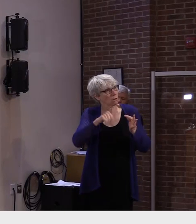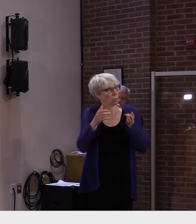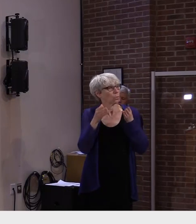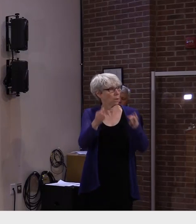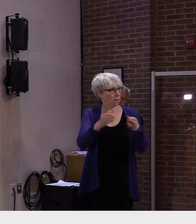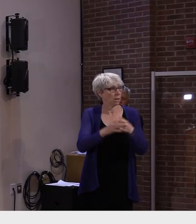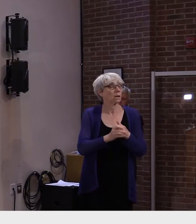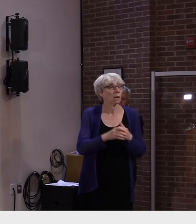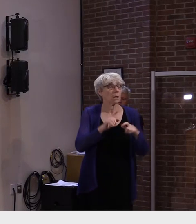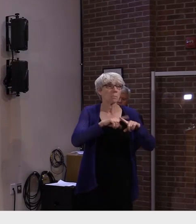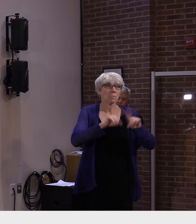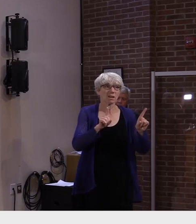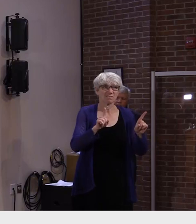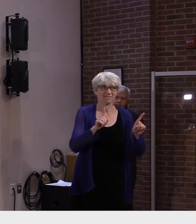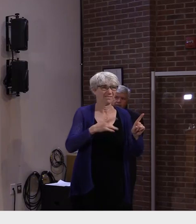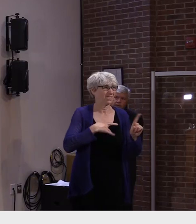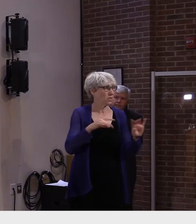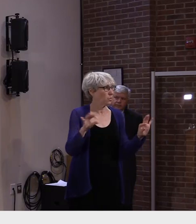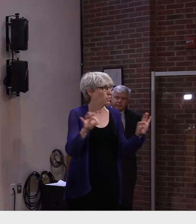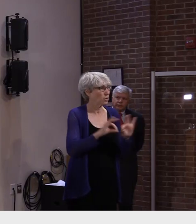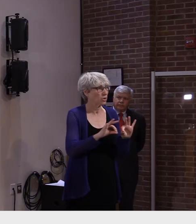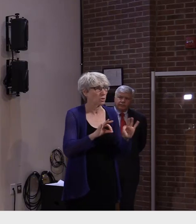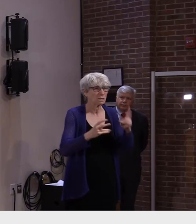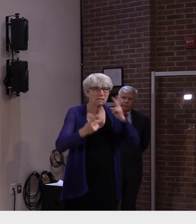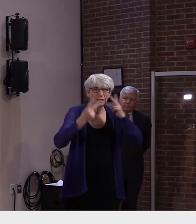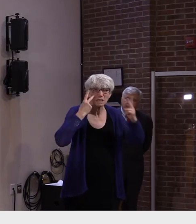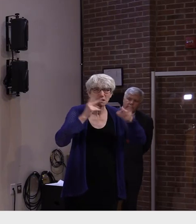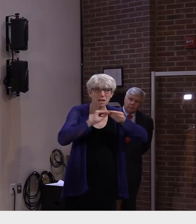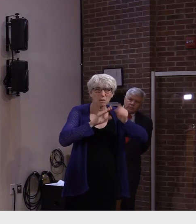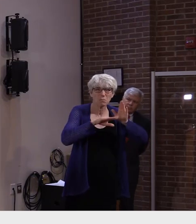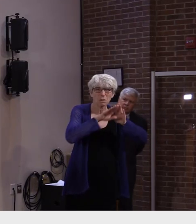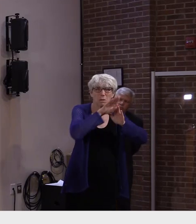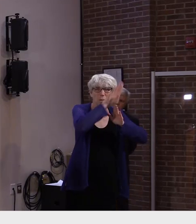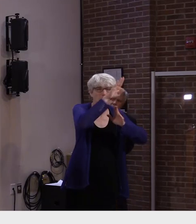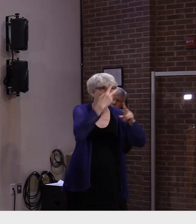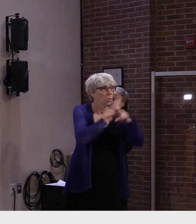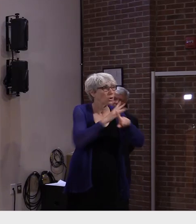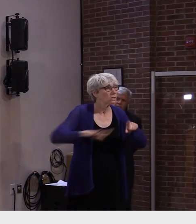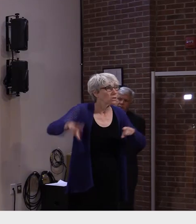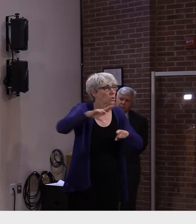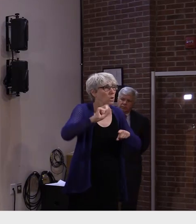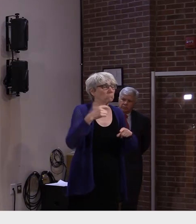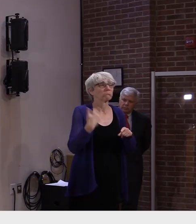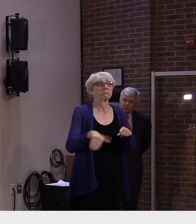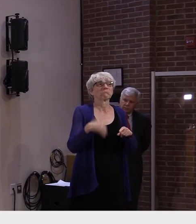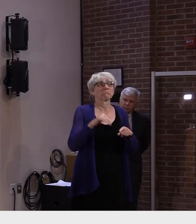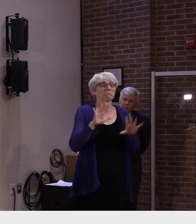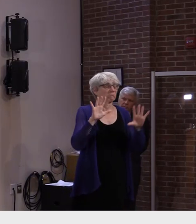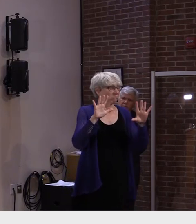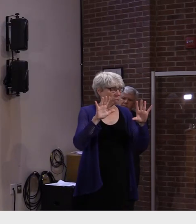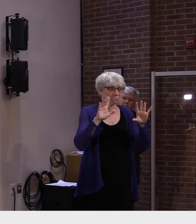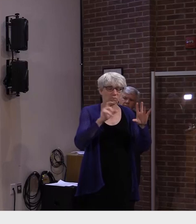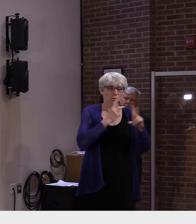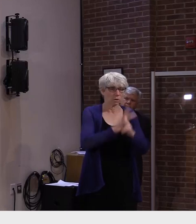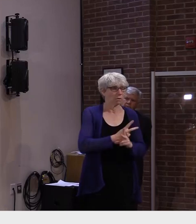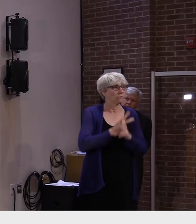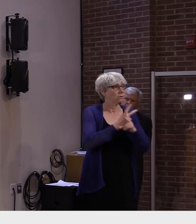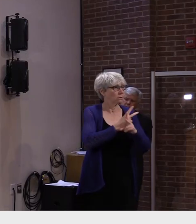considering what's happening, what we're seeing across the country. And I just want to, again, reiterate,